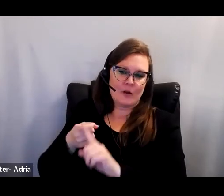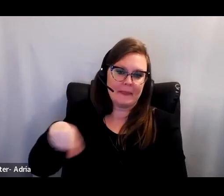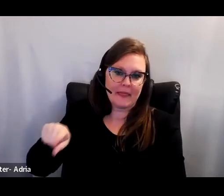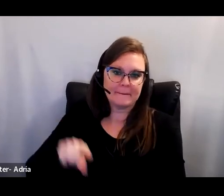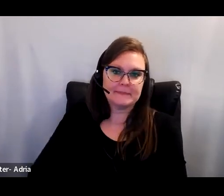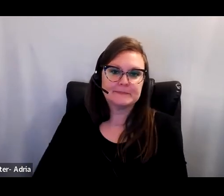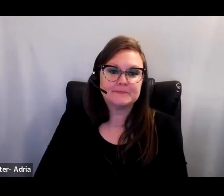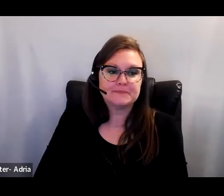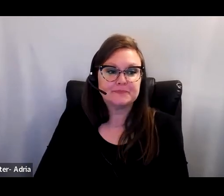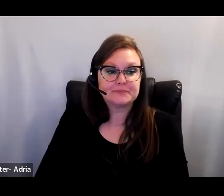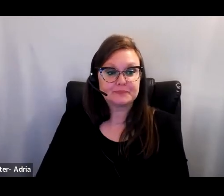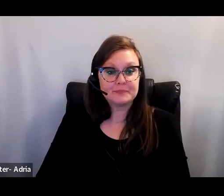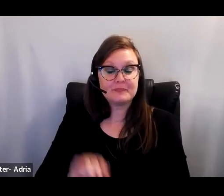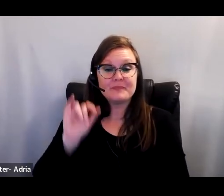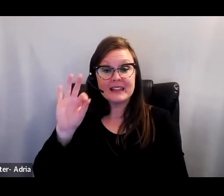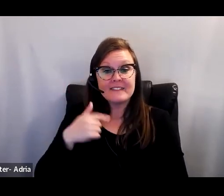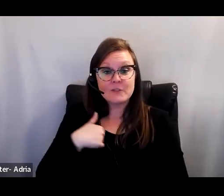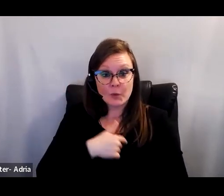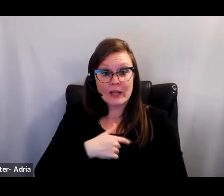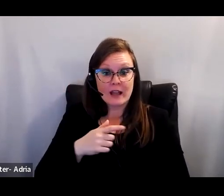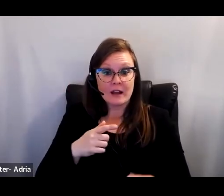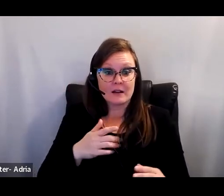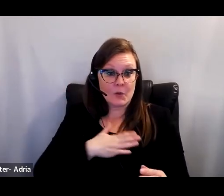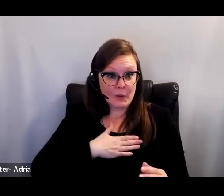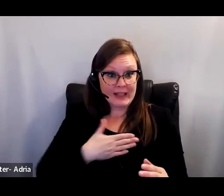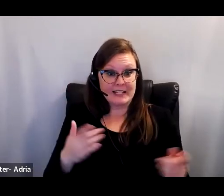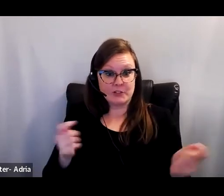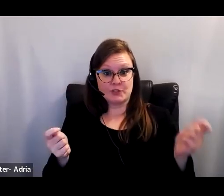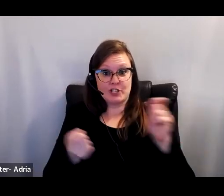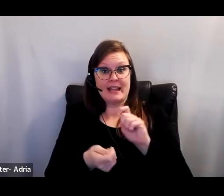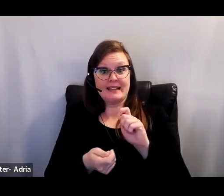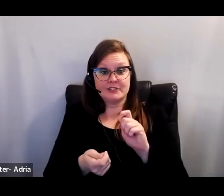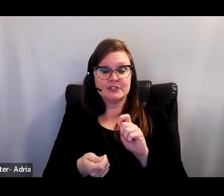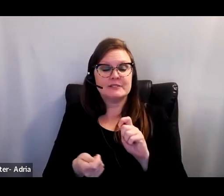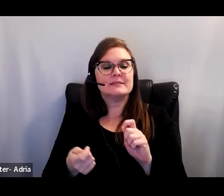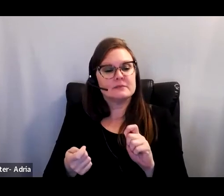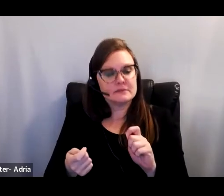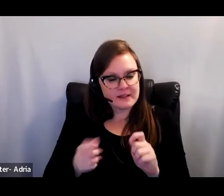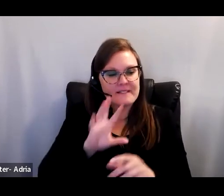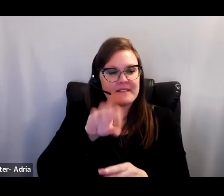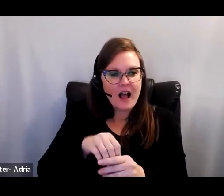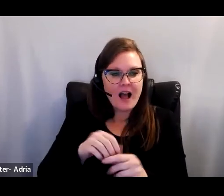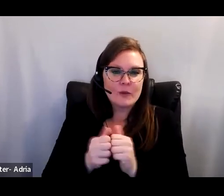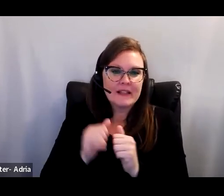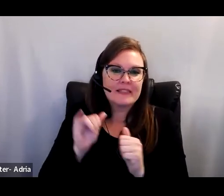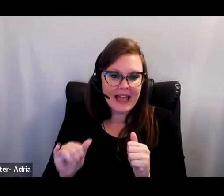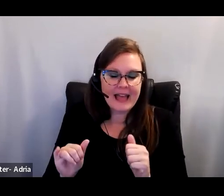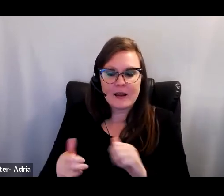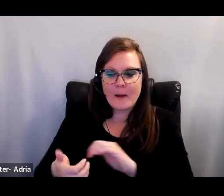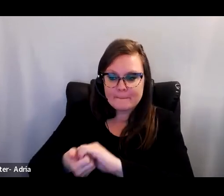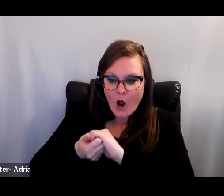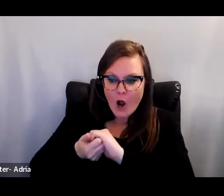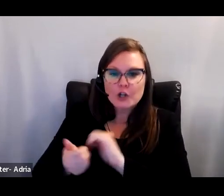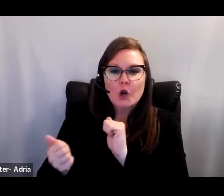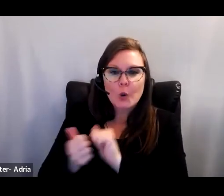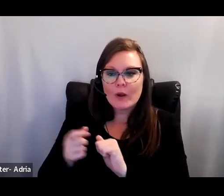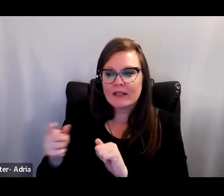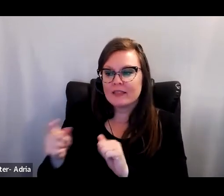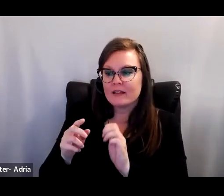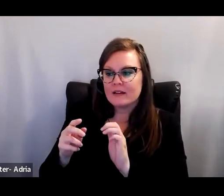If we are to shift the paradigm to engage forms of research in which researchers partner more closely with practitioners,